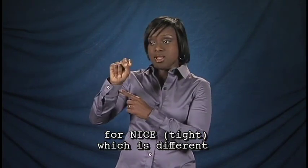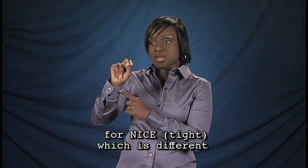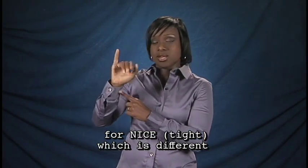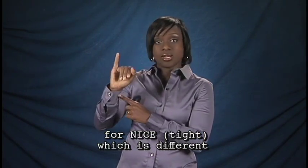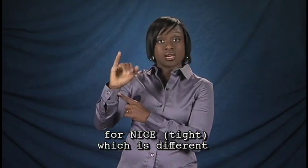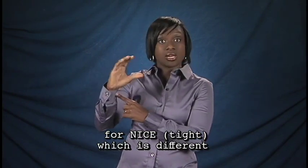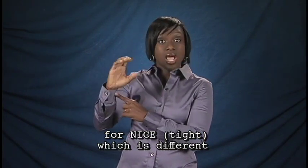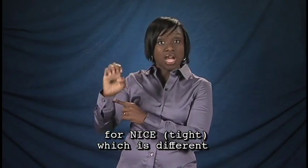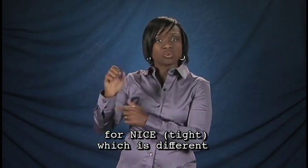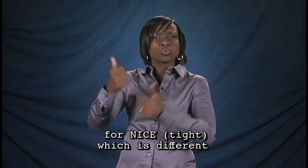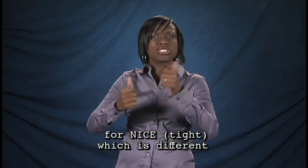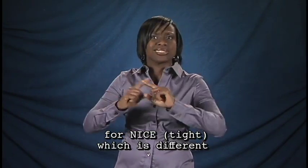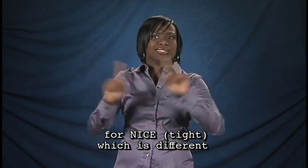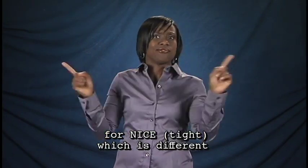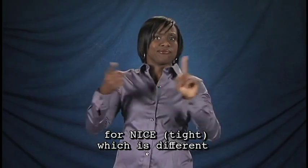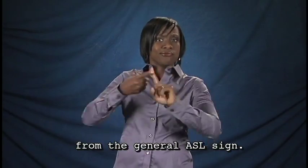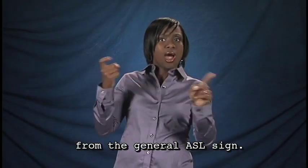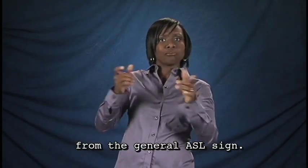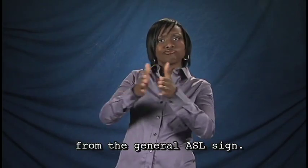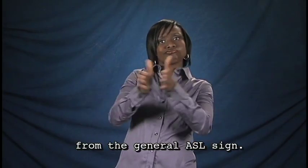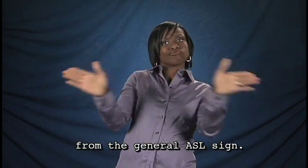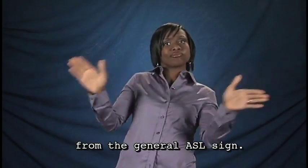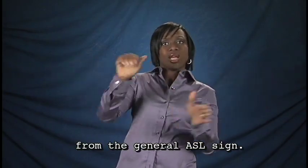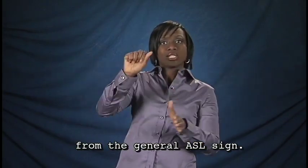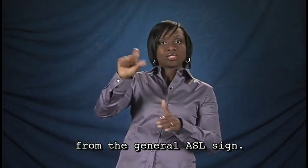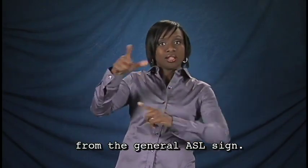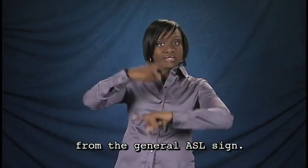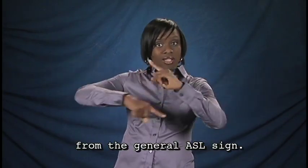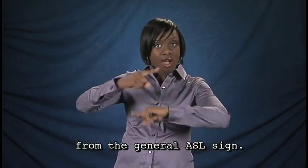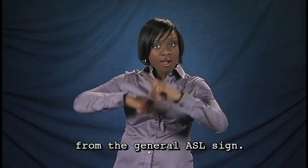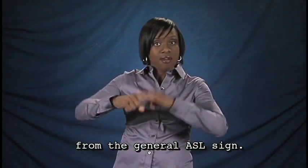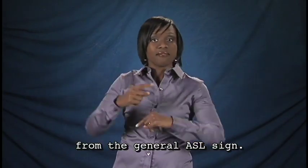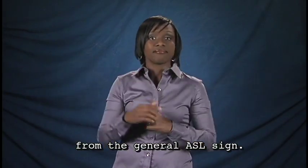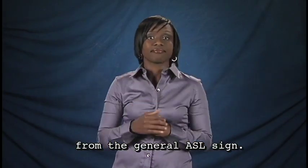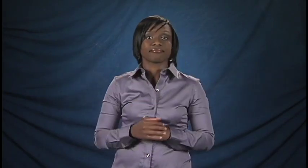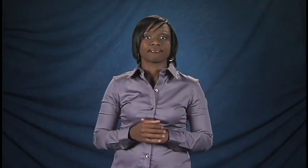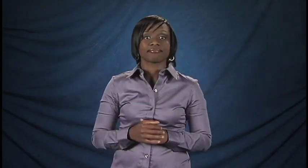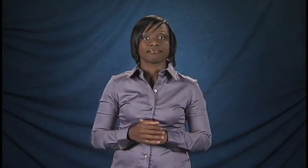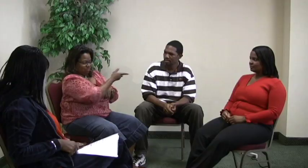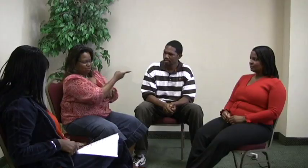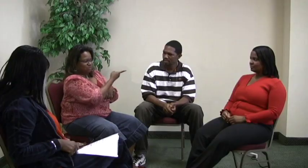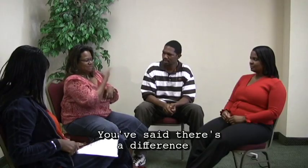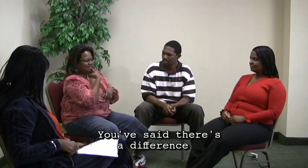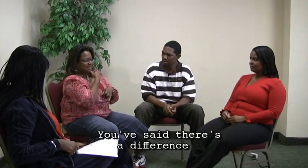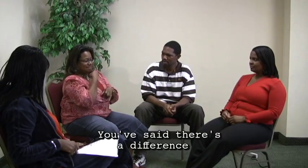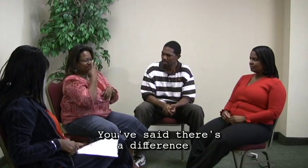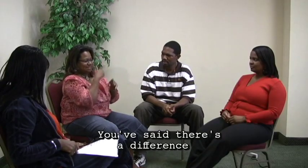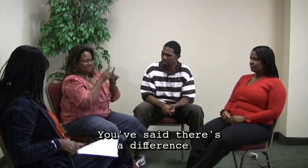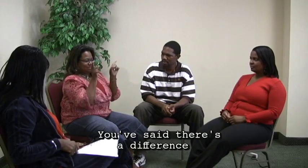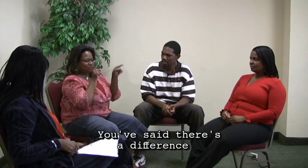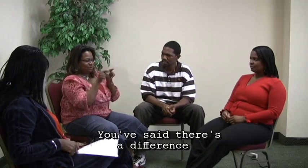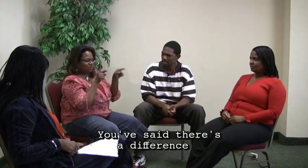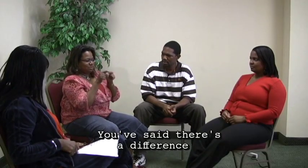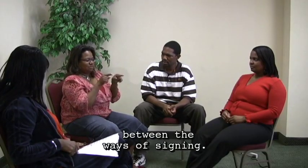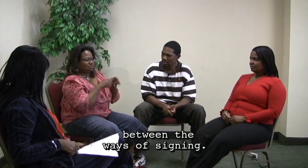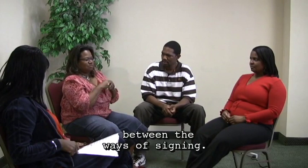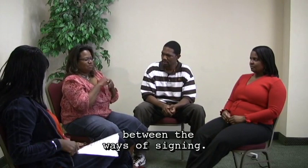nice, which is different from the general ASL sign. You've said there's a difference between the